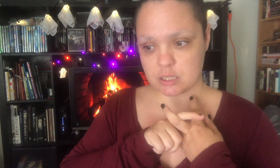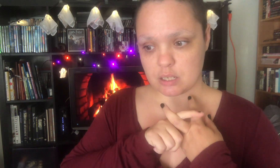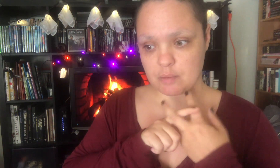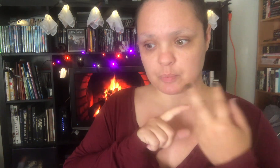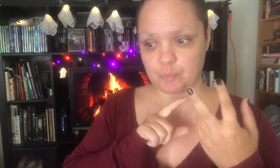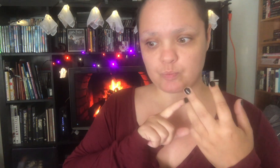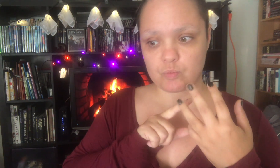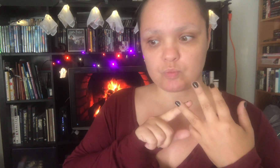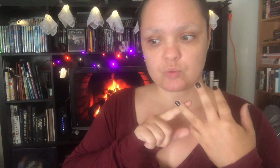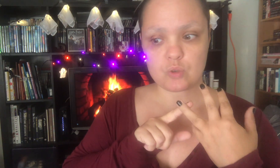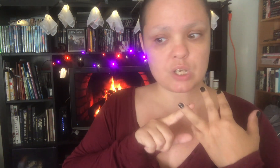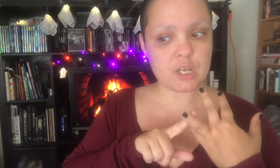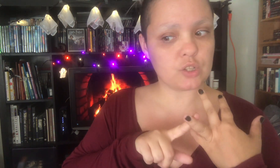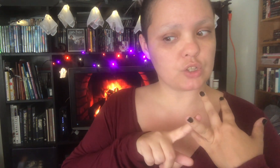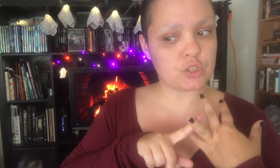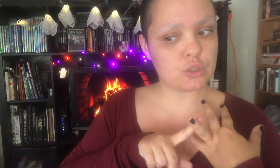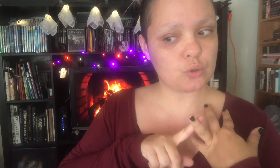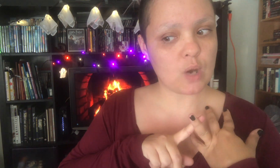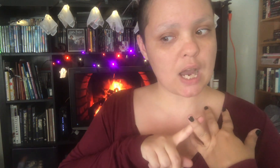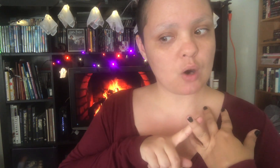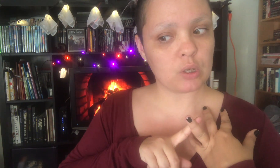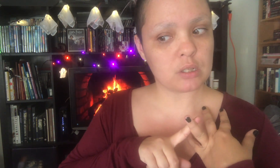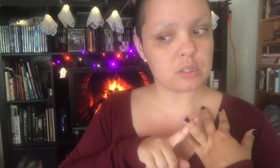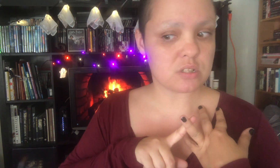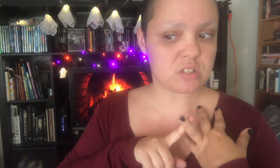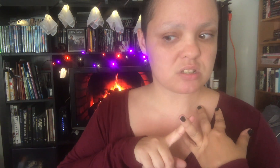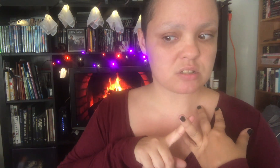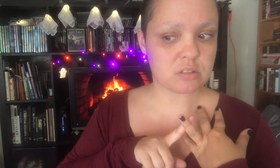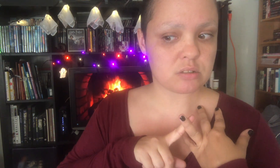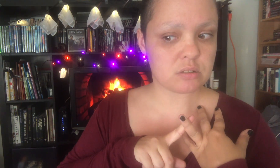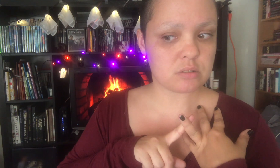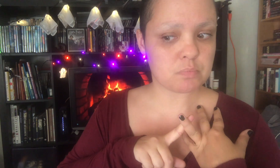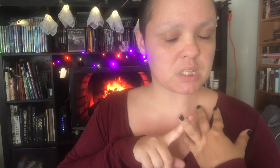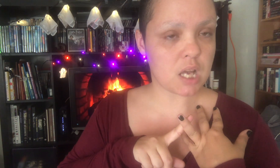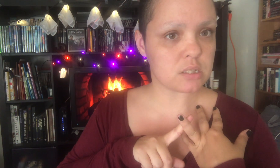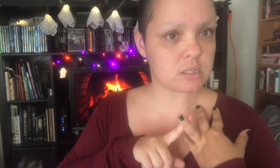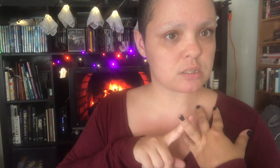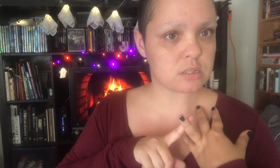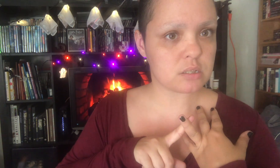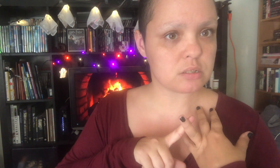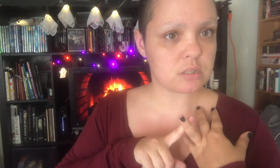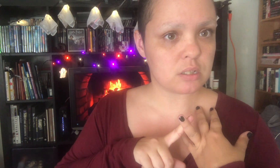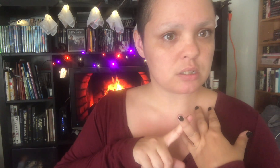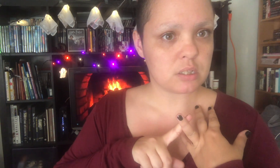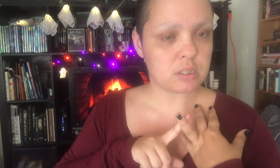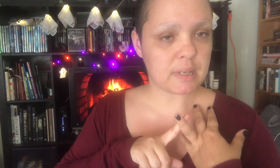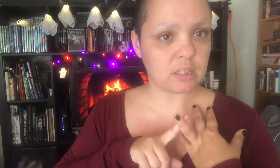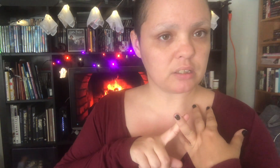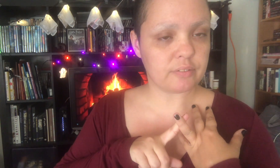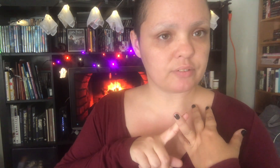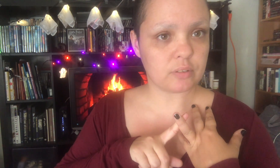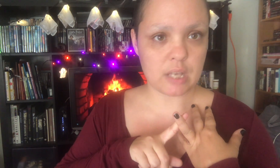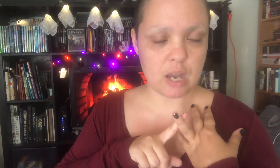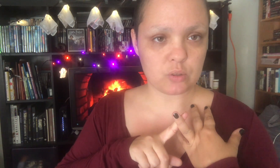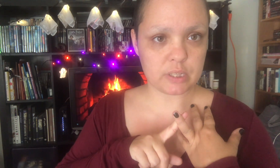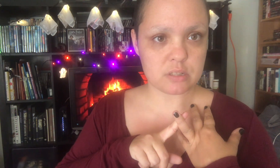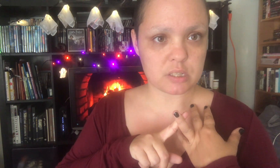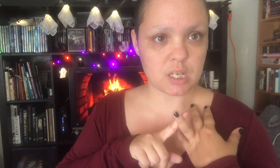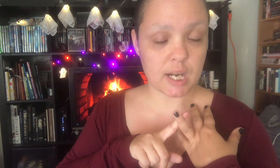another two hours plus depending of how exhausted I